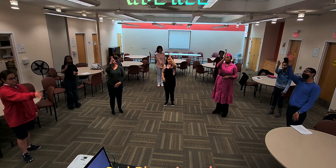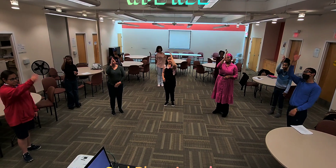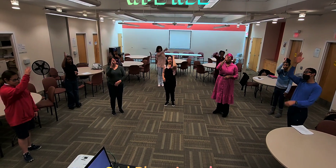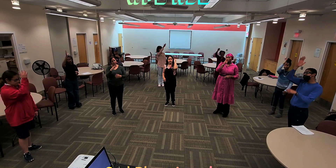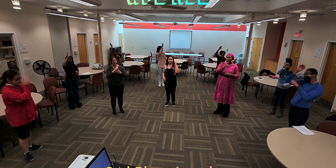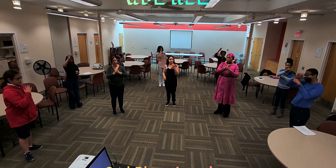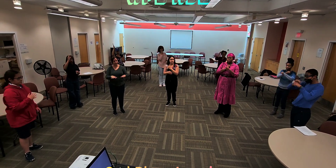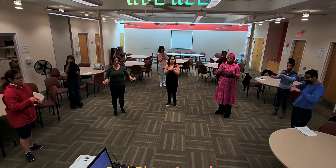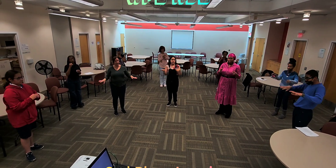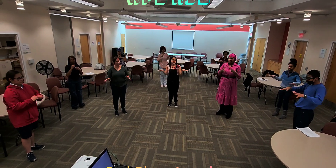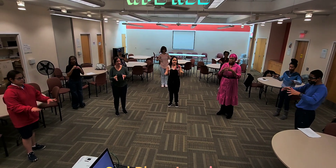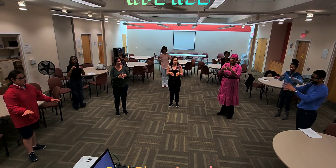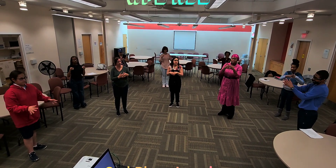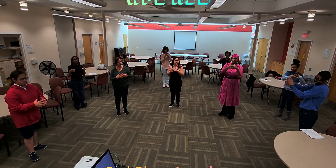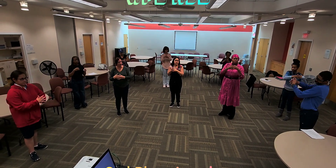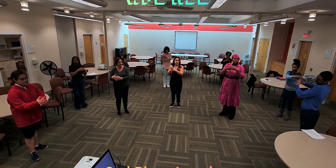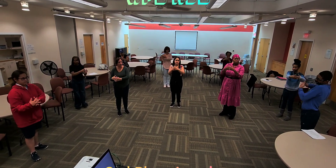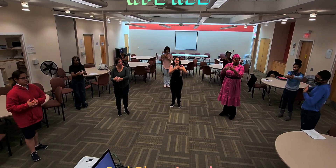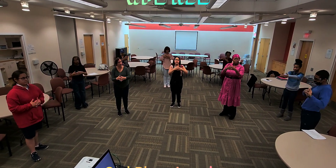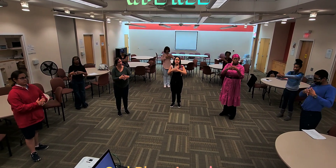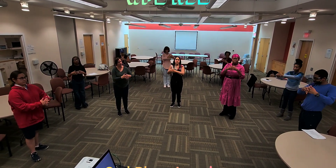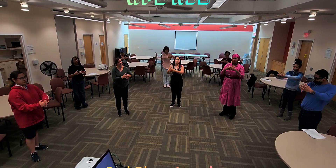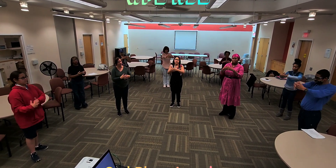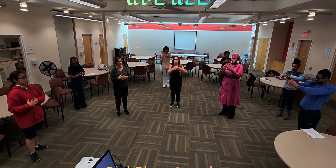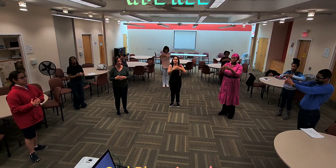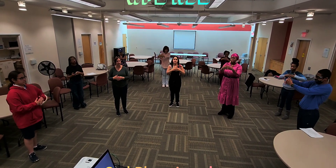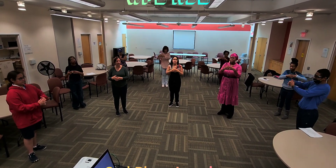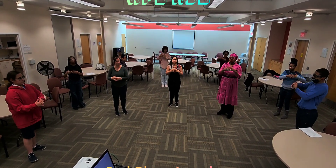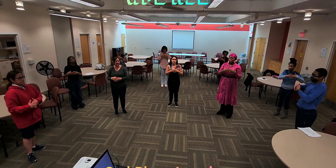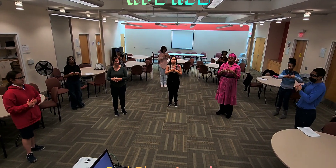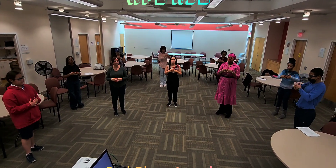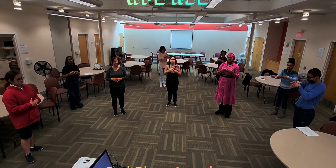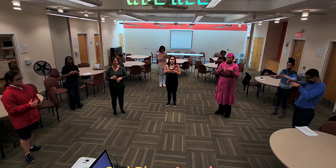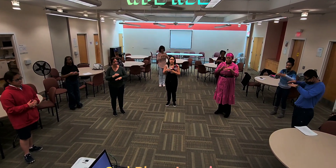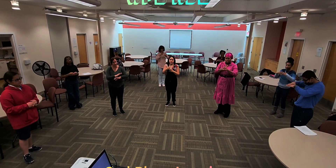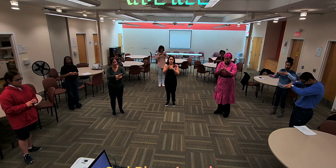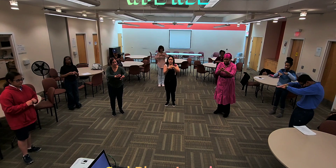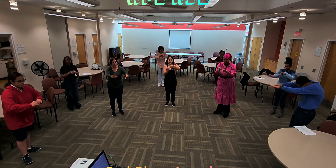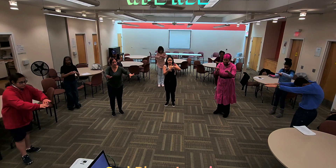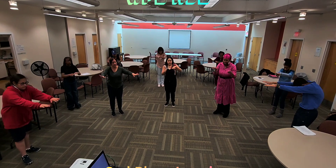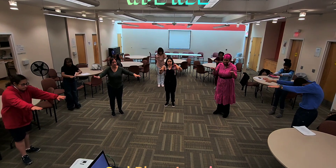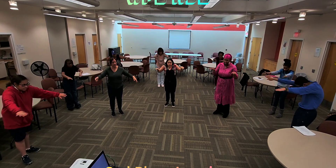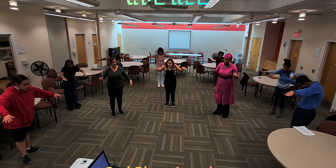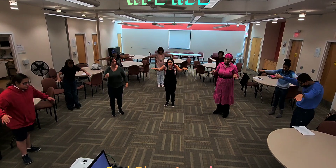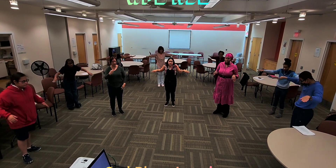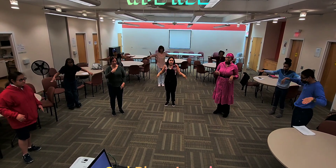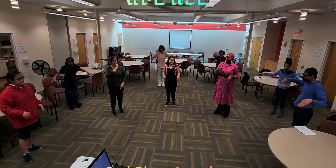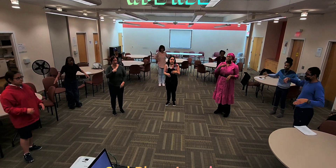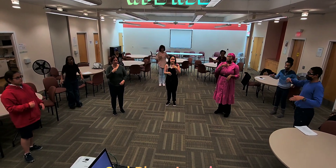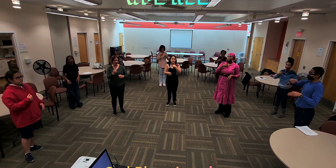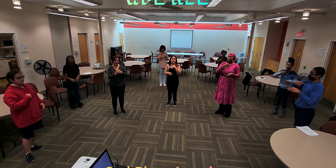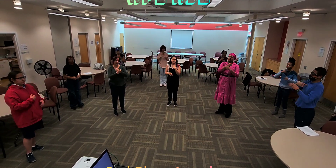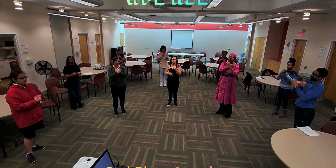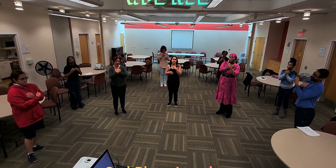bless America Land that I